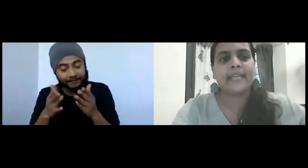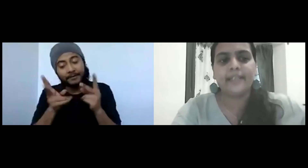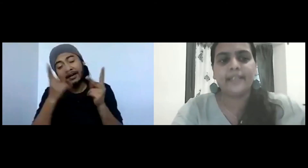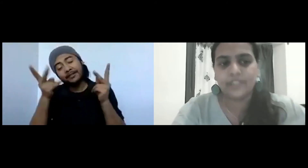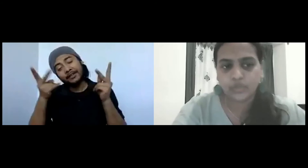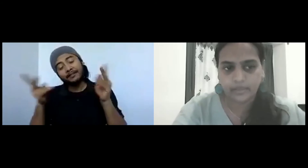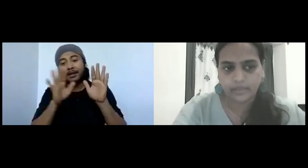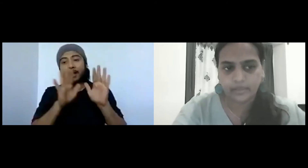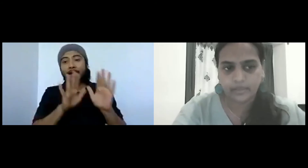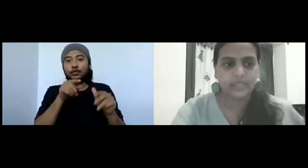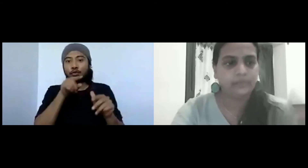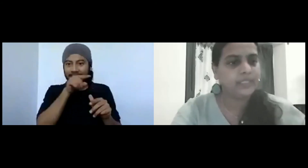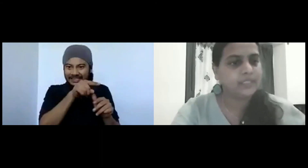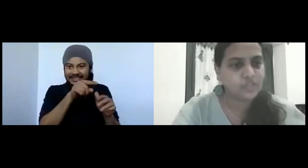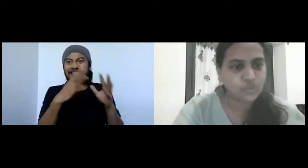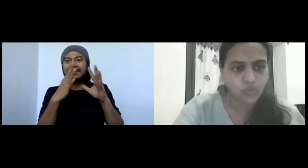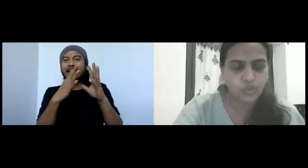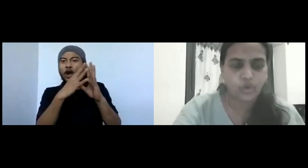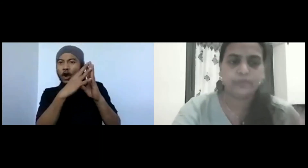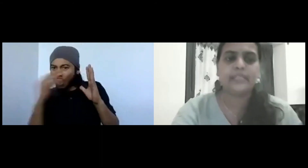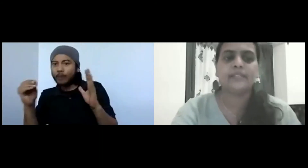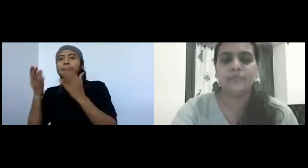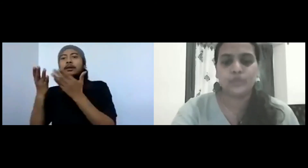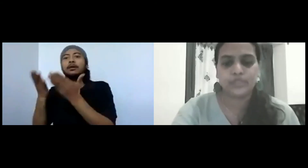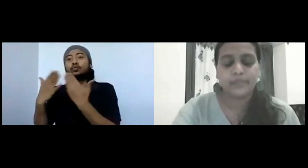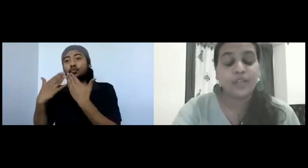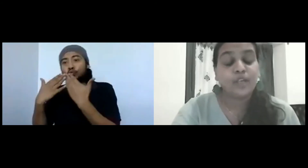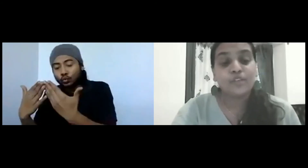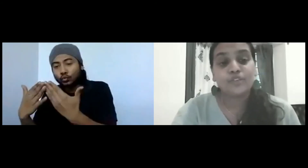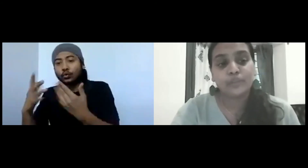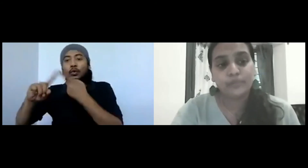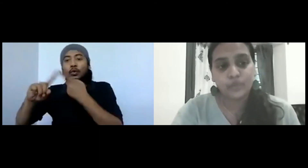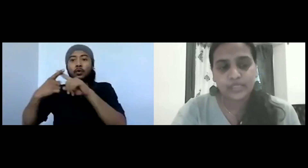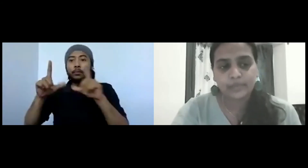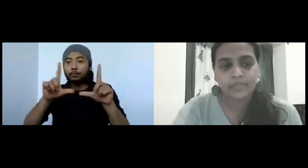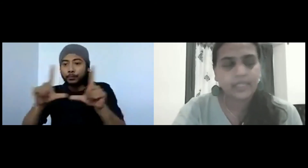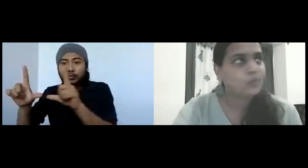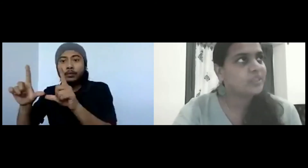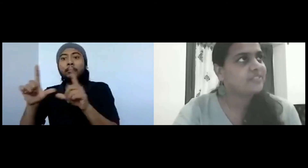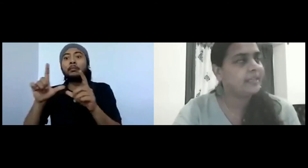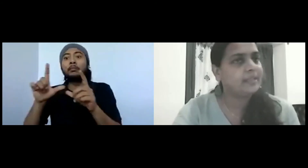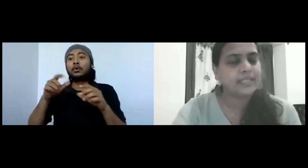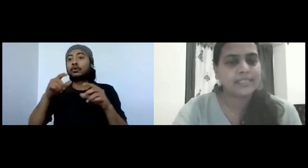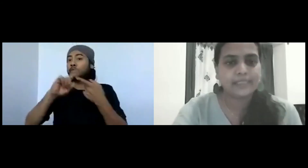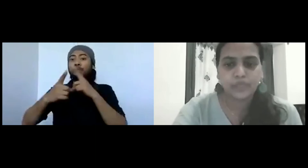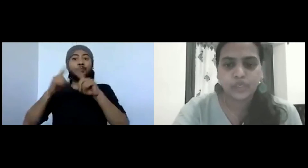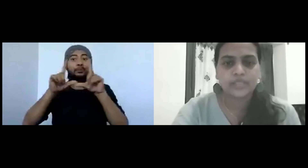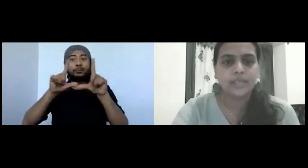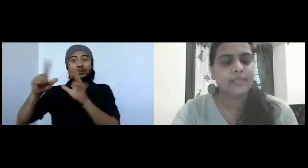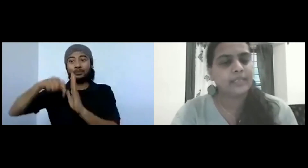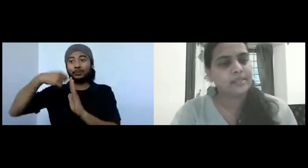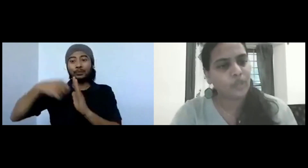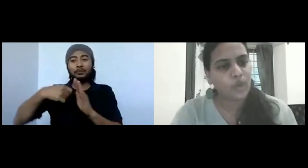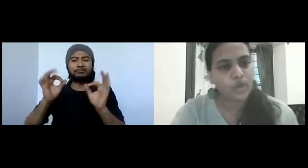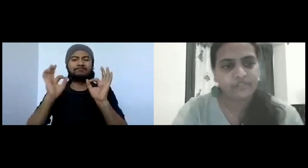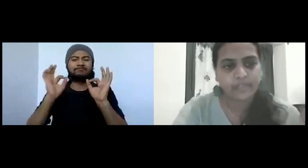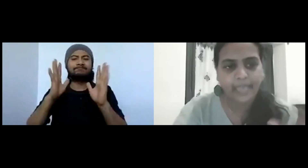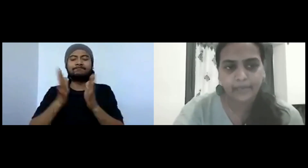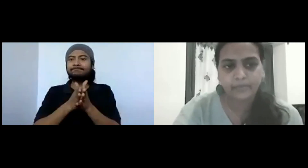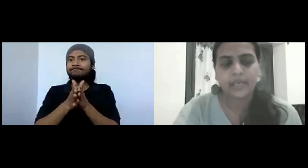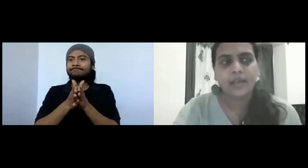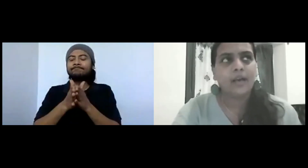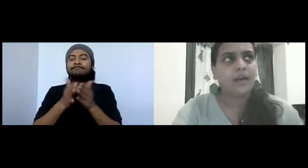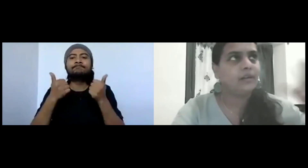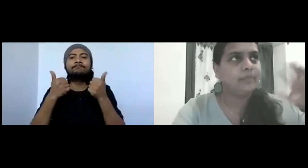extended it to the community, be it in school or be it in the museum. So the museum thing was very interesting because there is a lot of